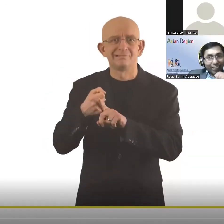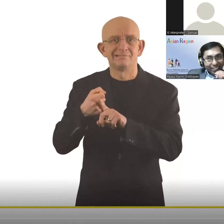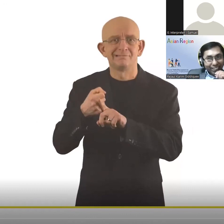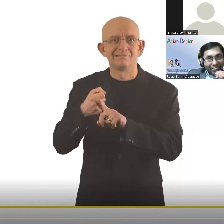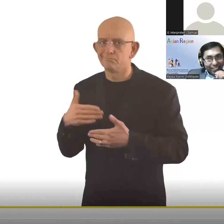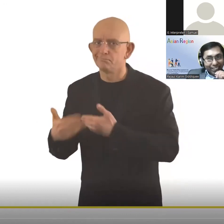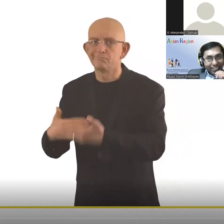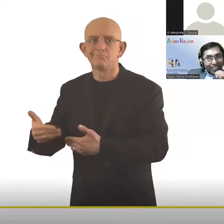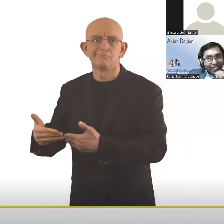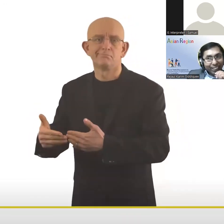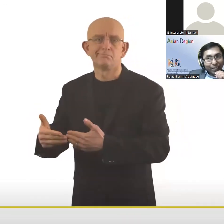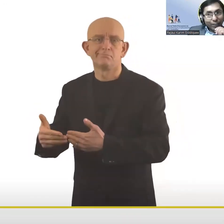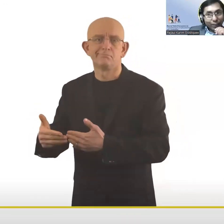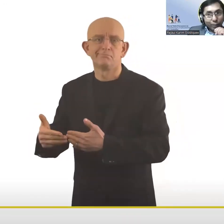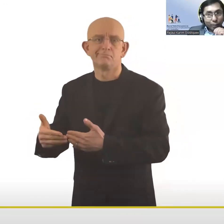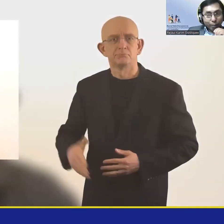change